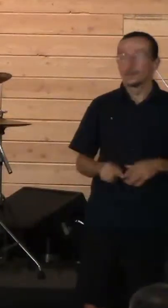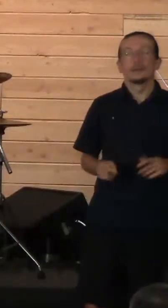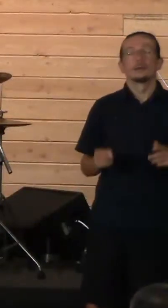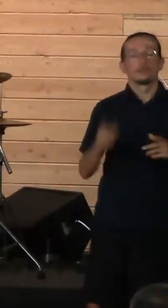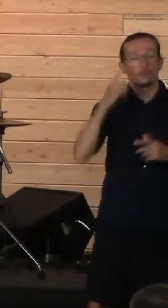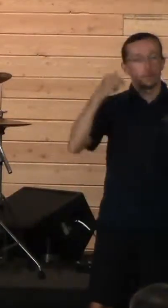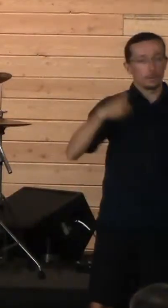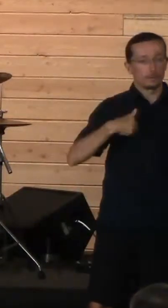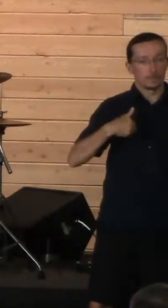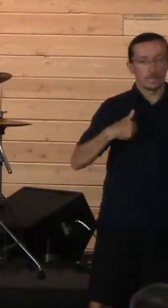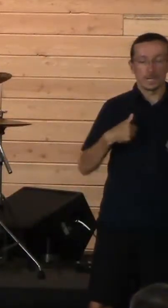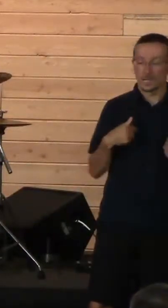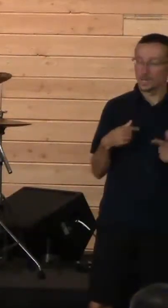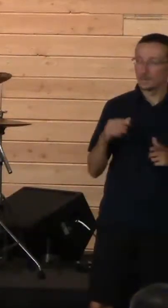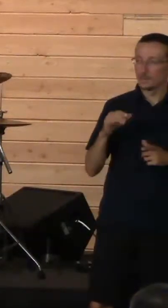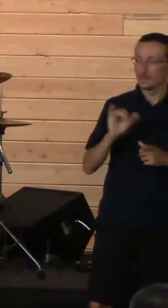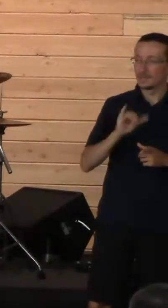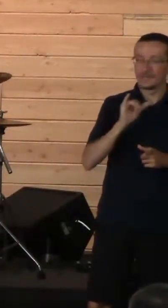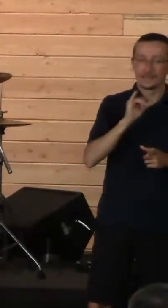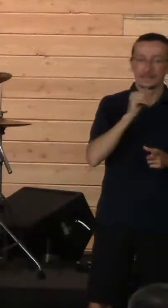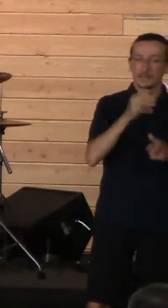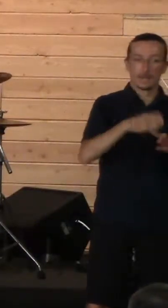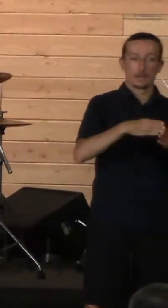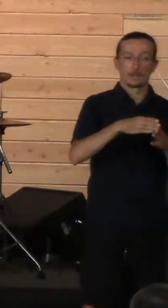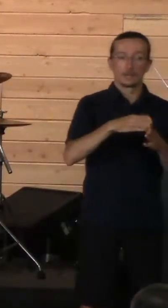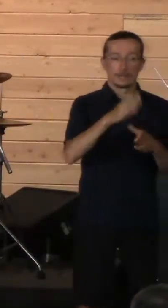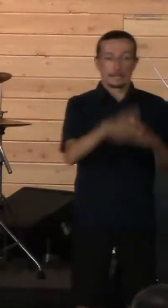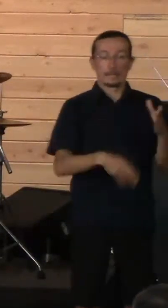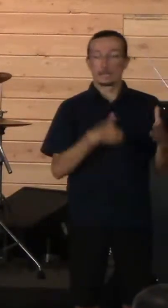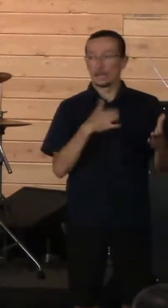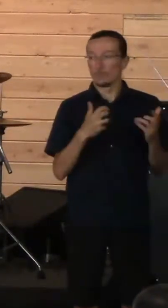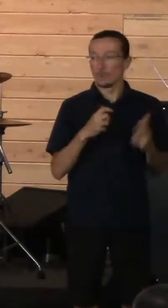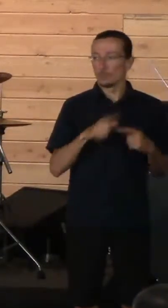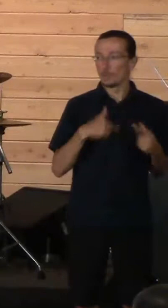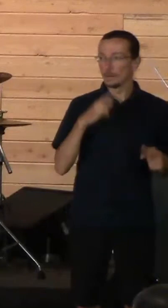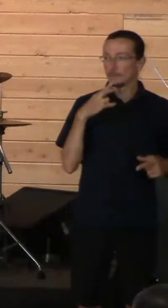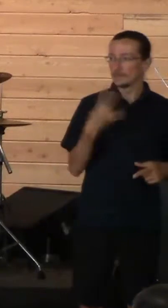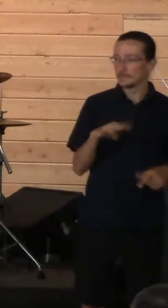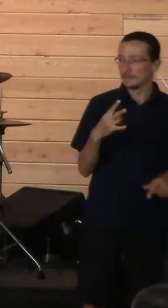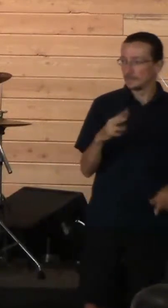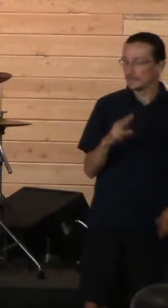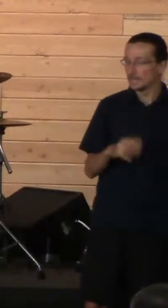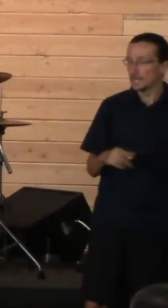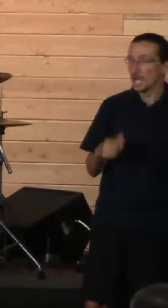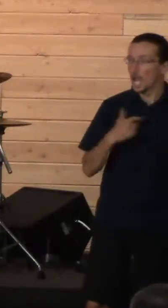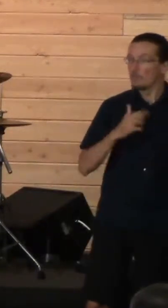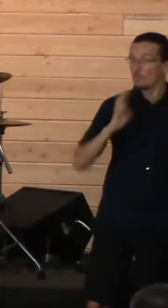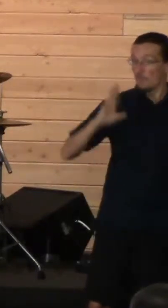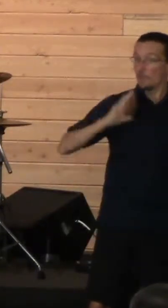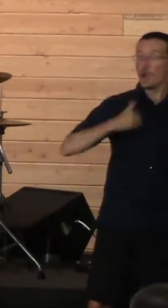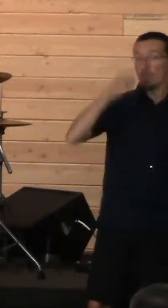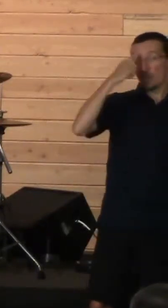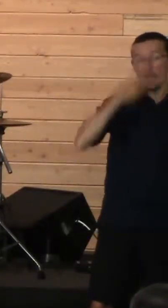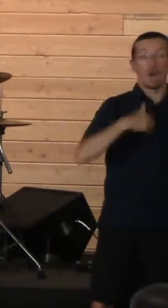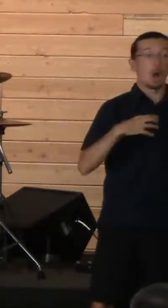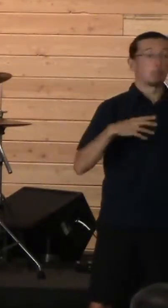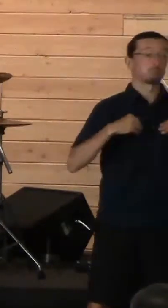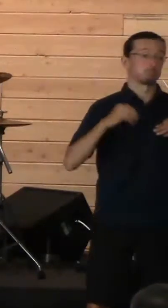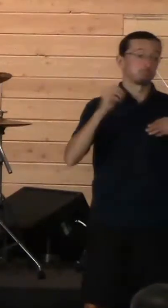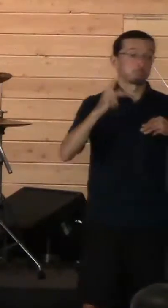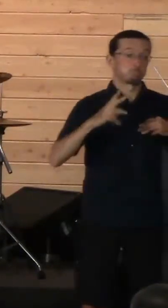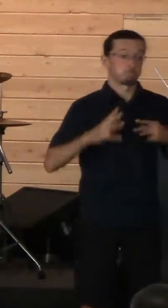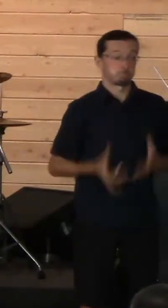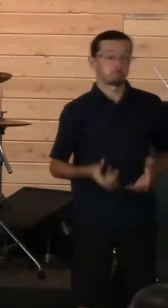me, it wasn't the ending that I wanted at 17. It's not the ending I wanted. I thought I was okay with it, that the older I've gotten,